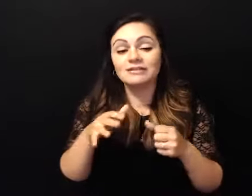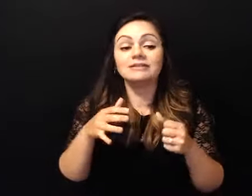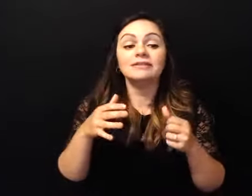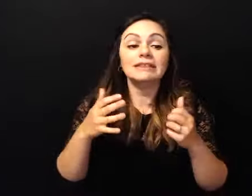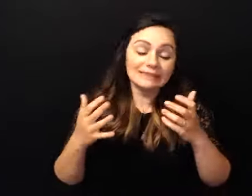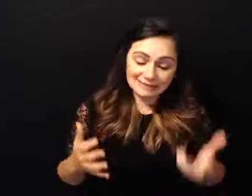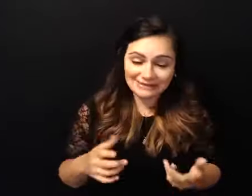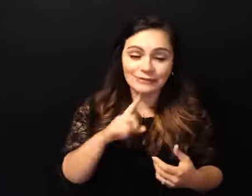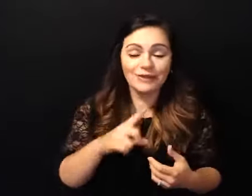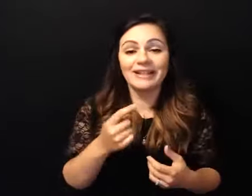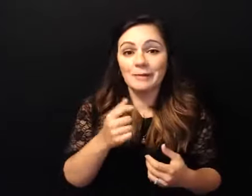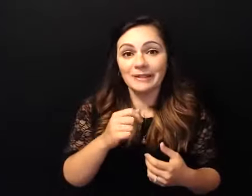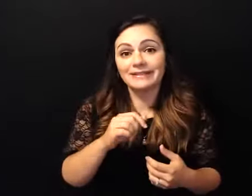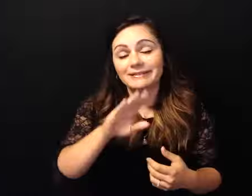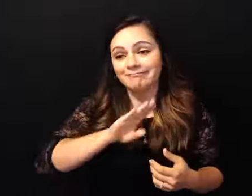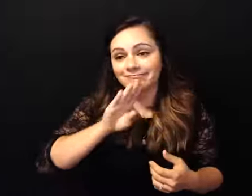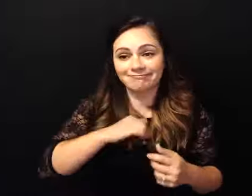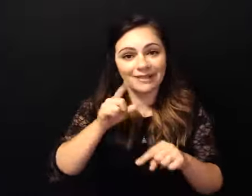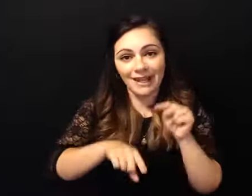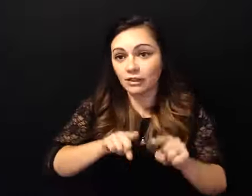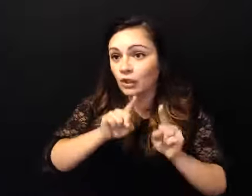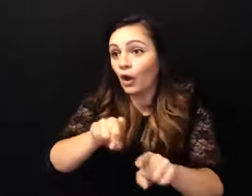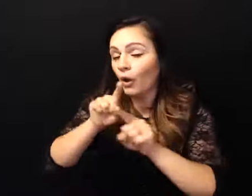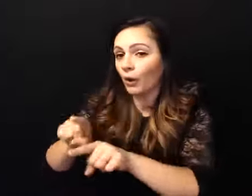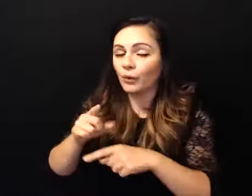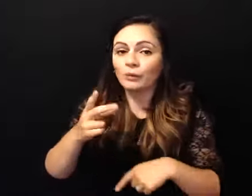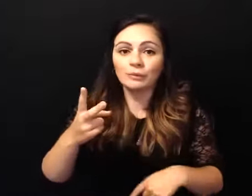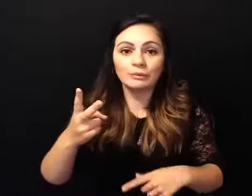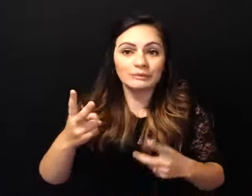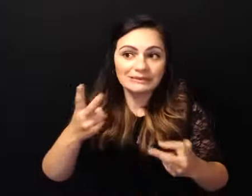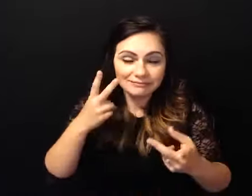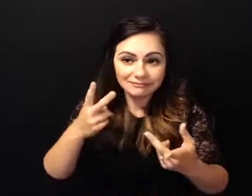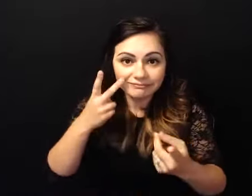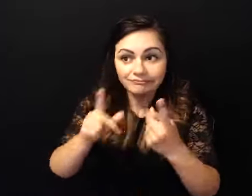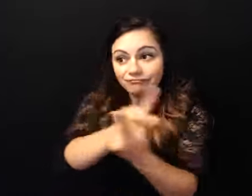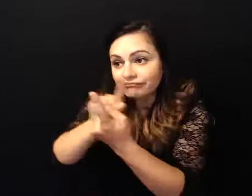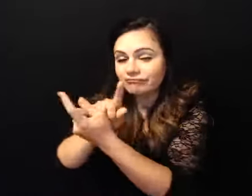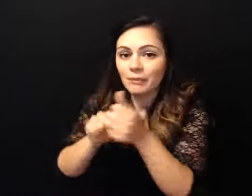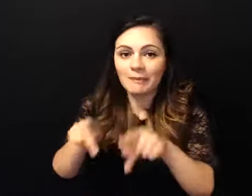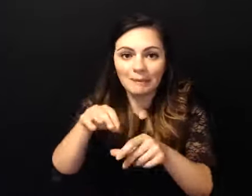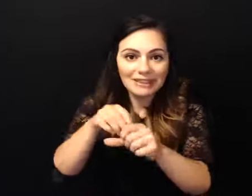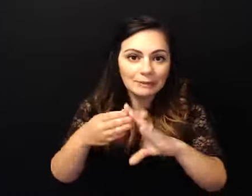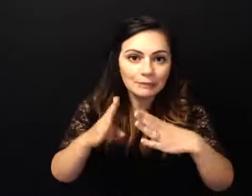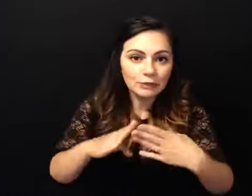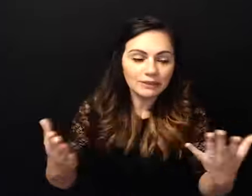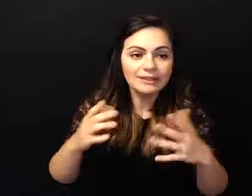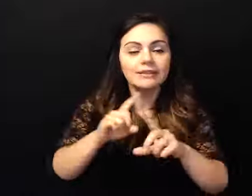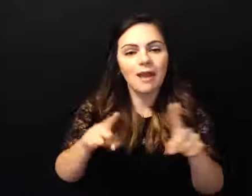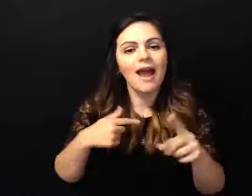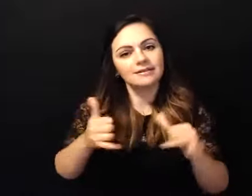those and and be in the community but i still find ways to help and contribute and to be of service um by sponsoring women and